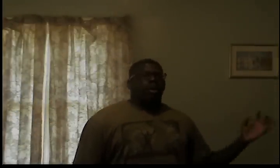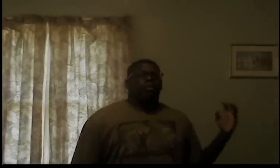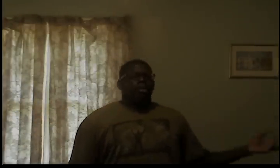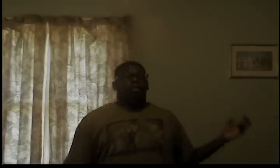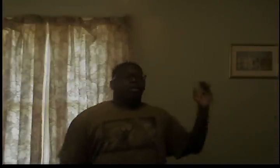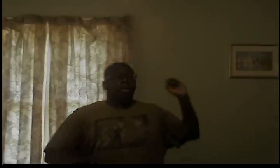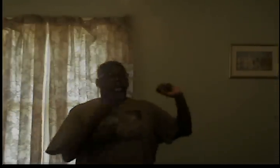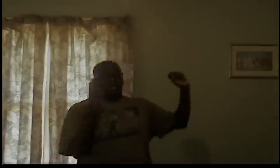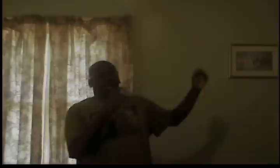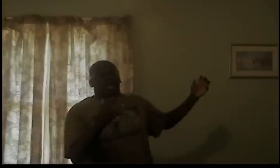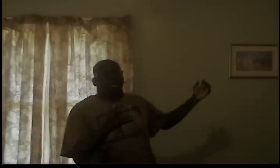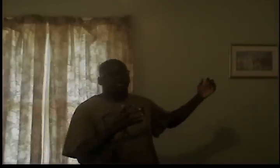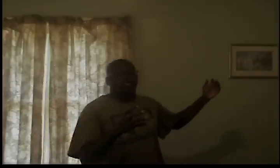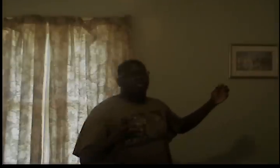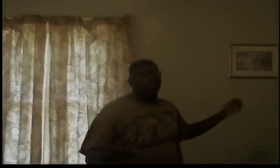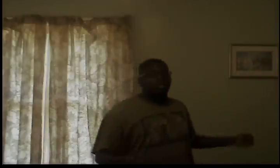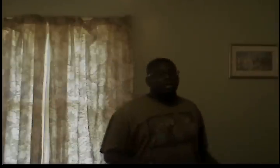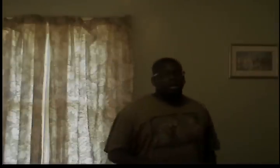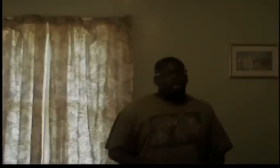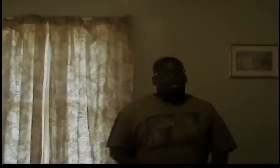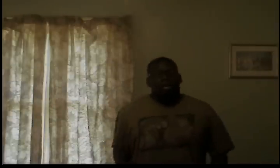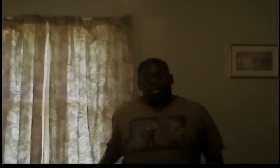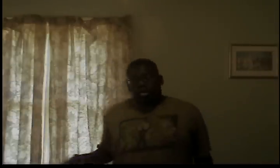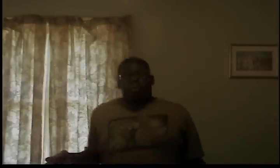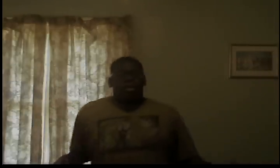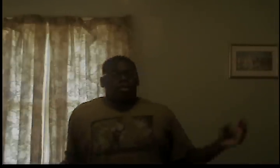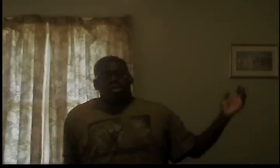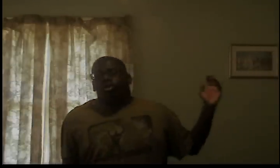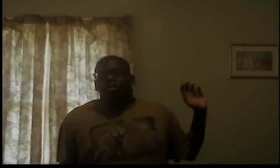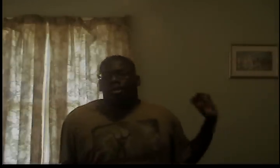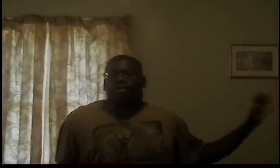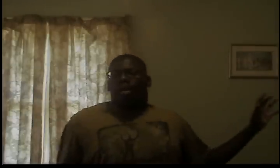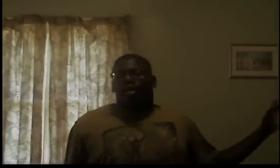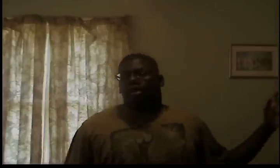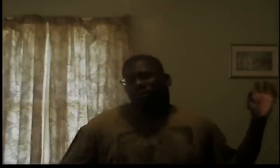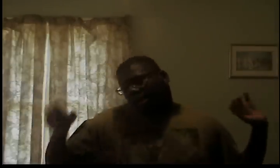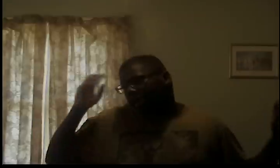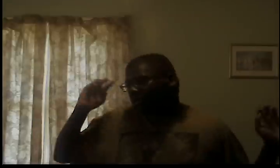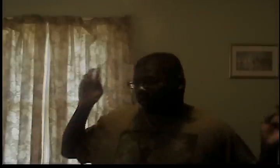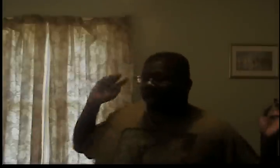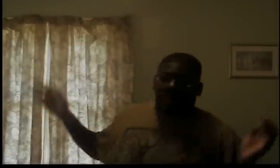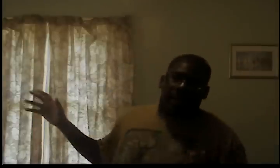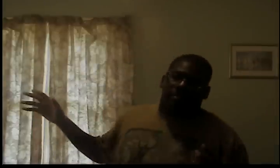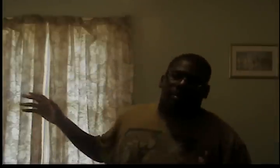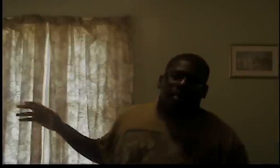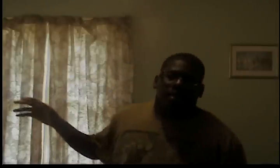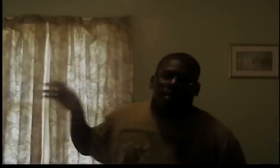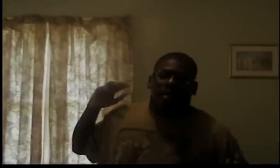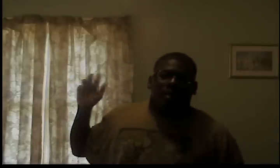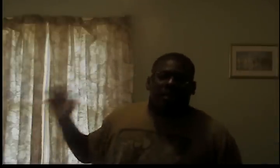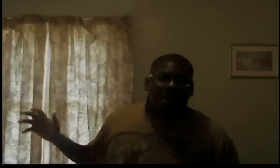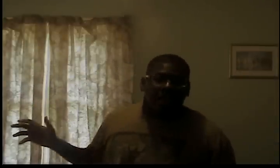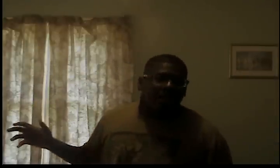type of teachers in high school so they'll be so they'll be smart enough where they can adapt in college